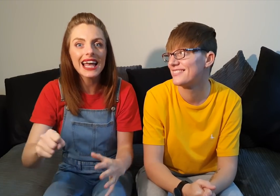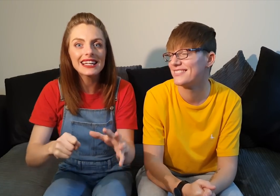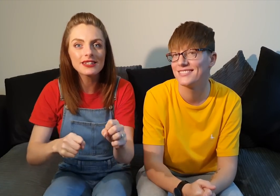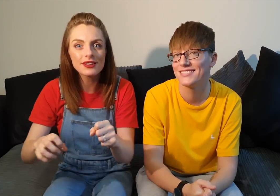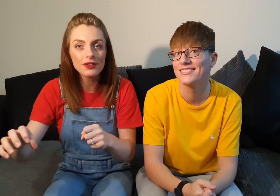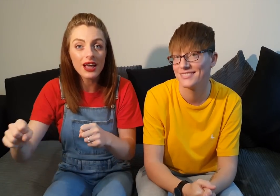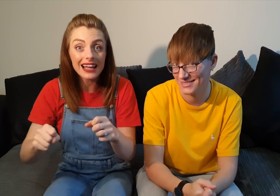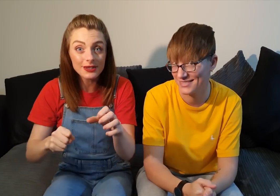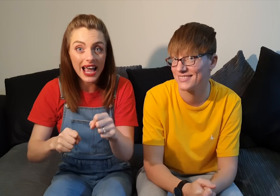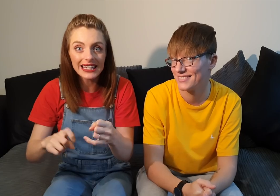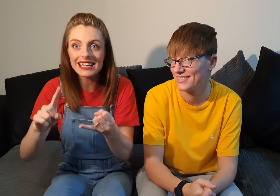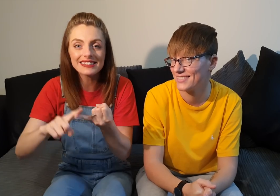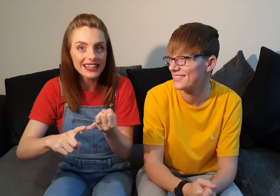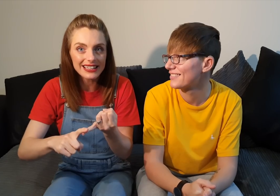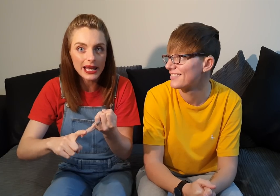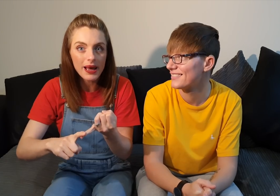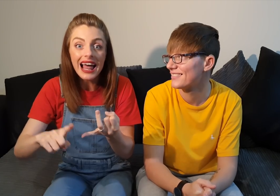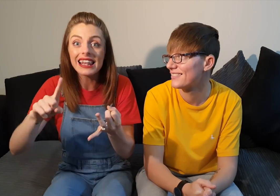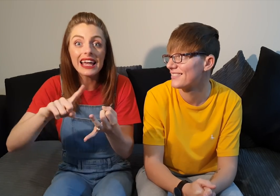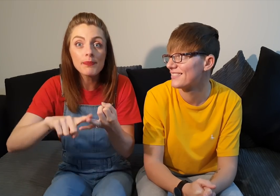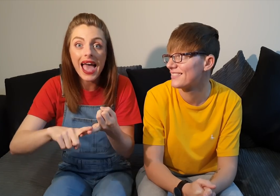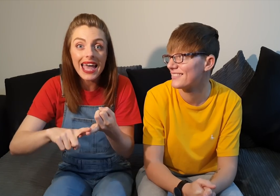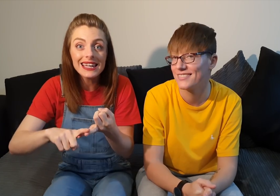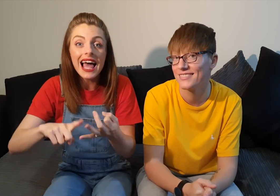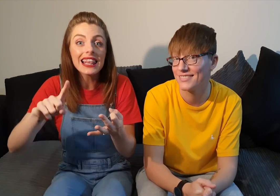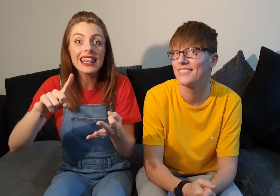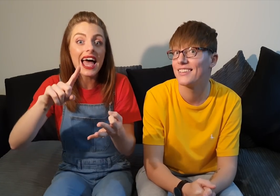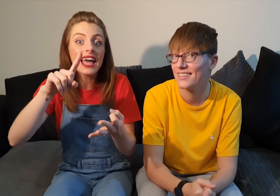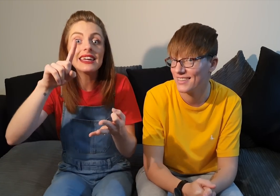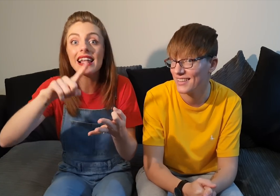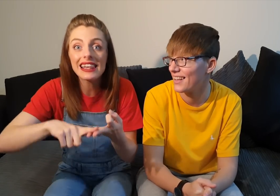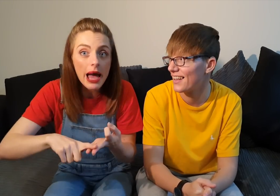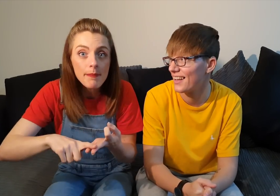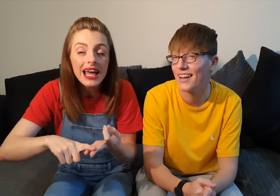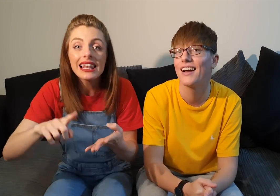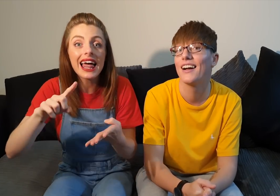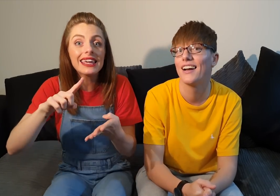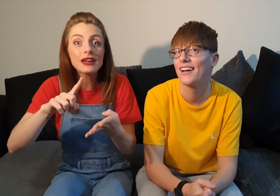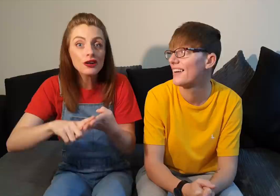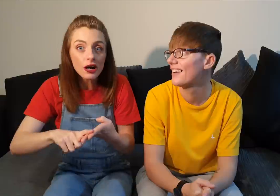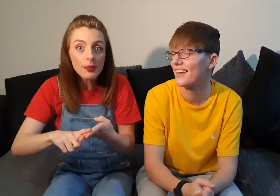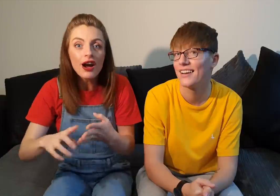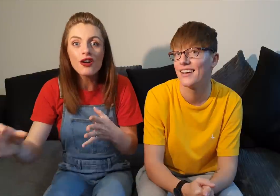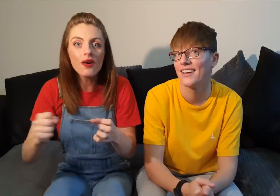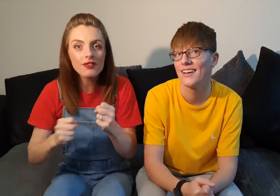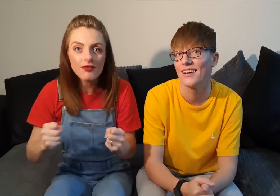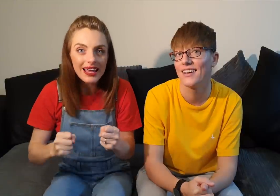items of you as you can like cellotape like pen like lamp like cup go and find